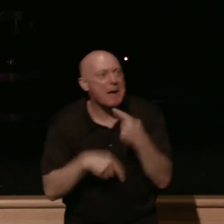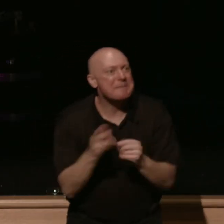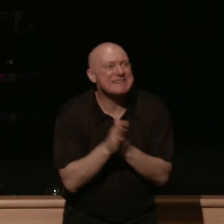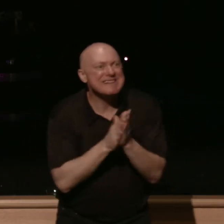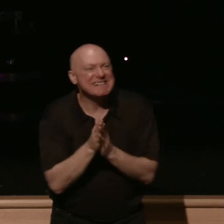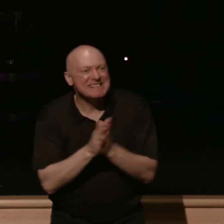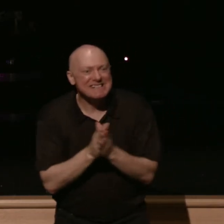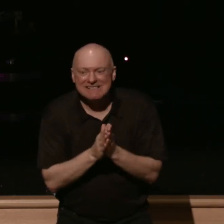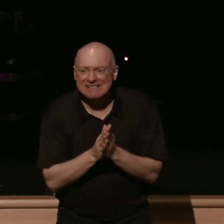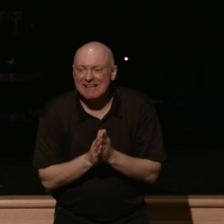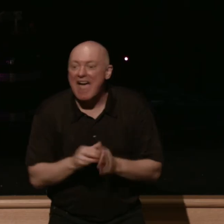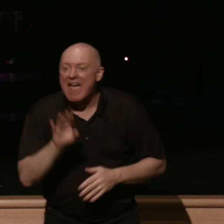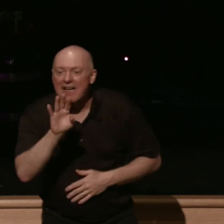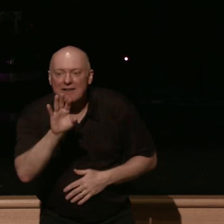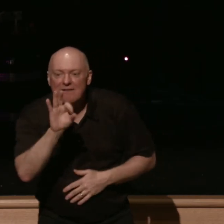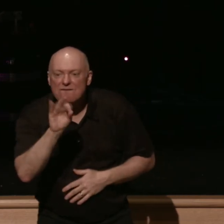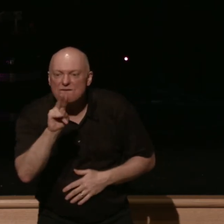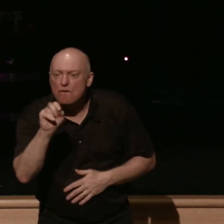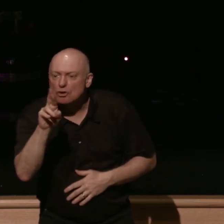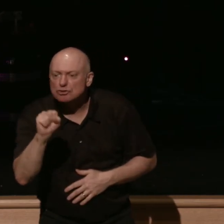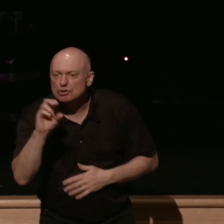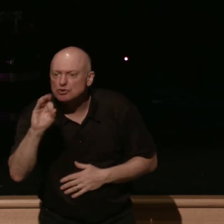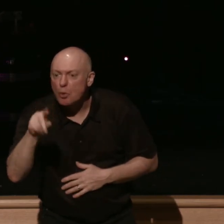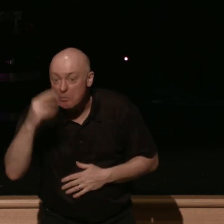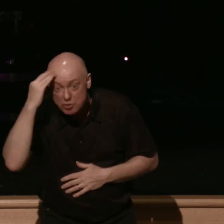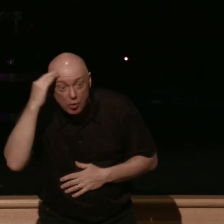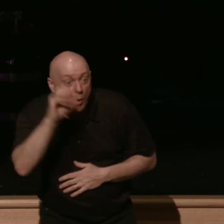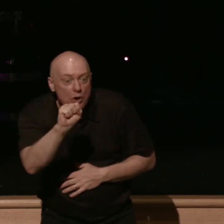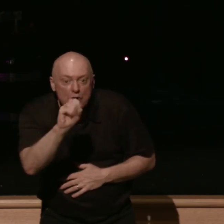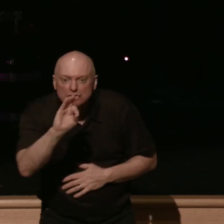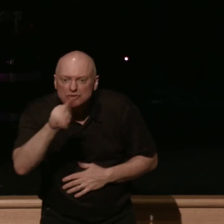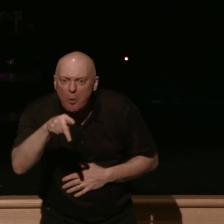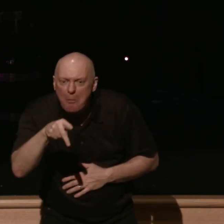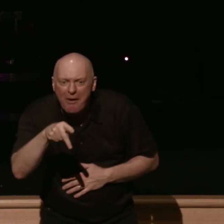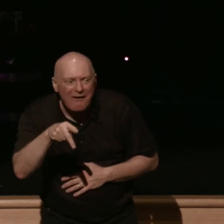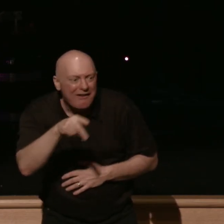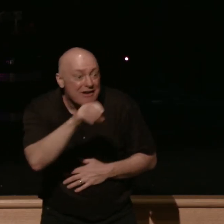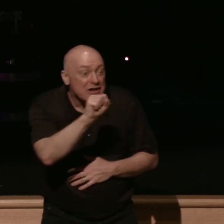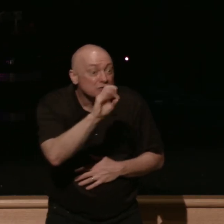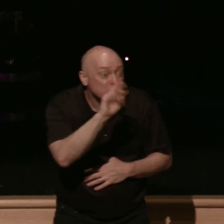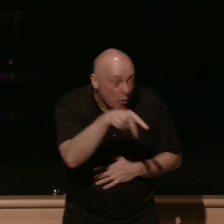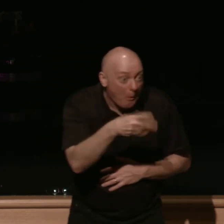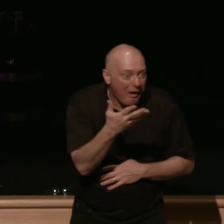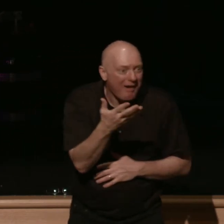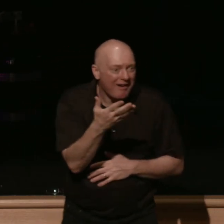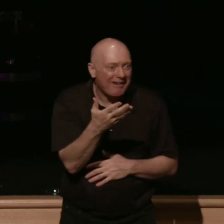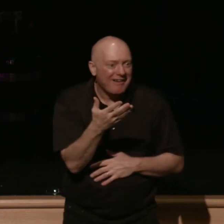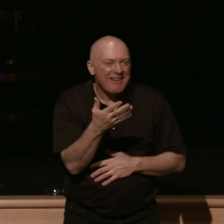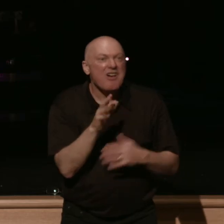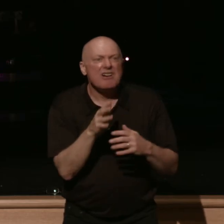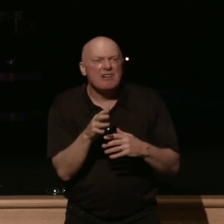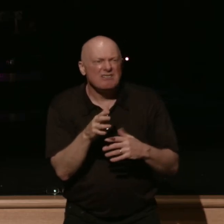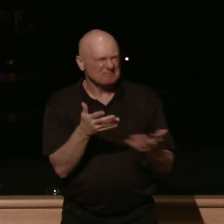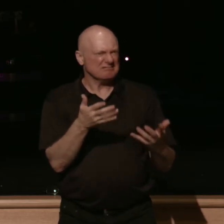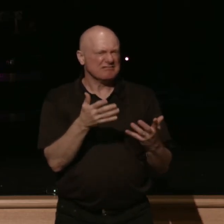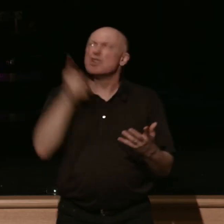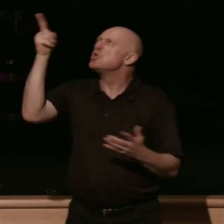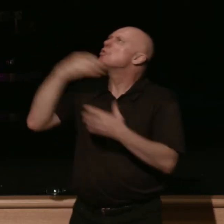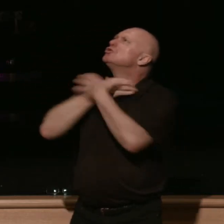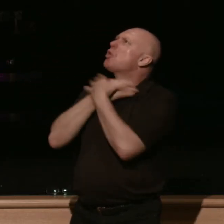fuller's soap uh okay soap all right uh you're gonna choke him with the soap okay yes